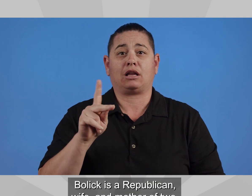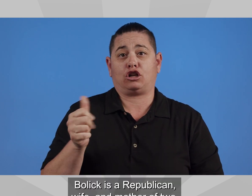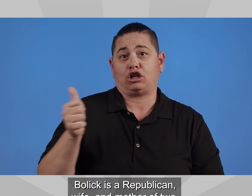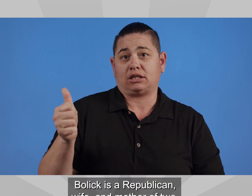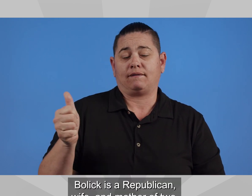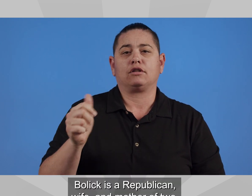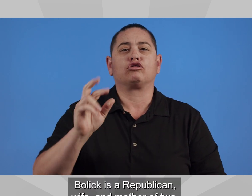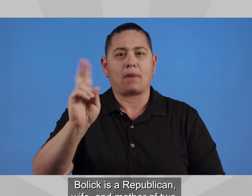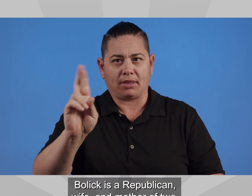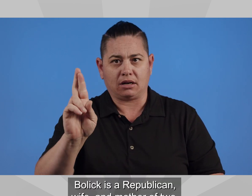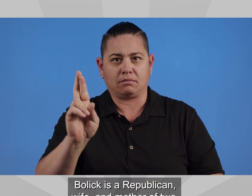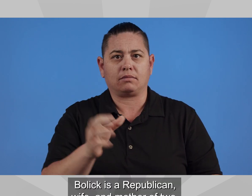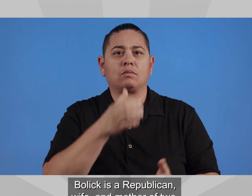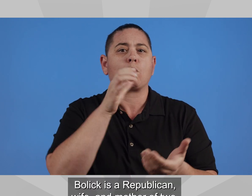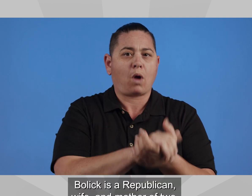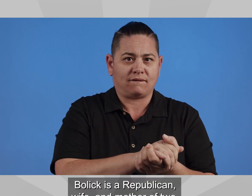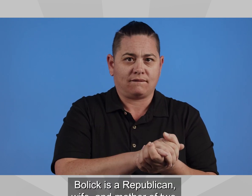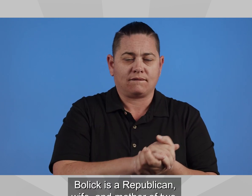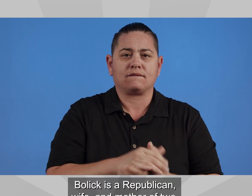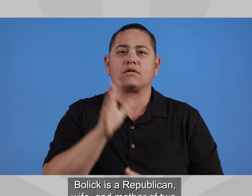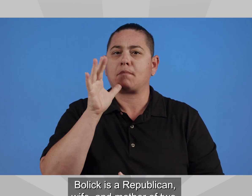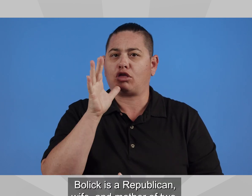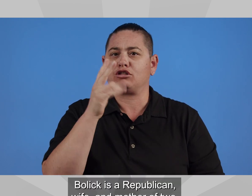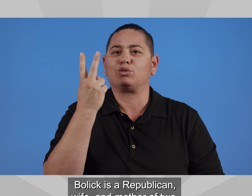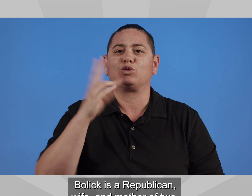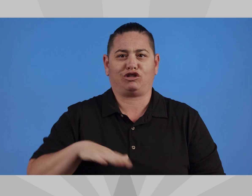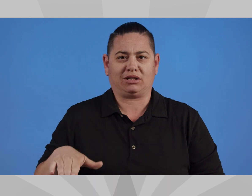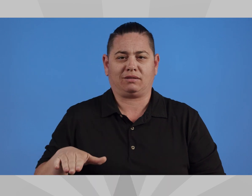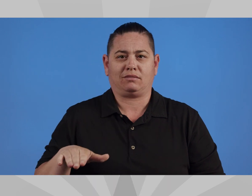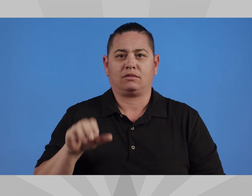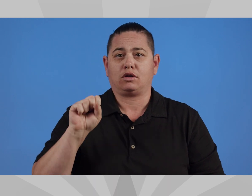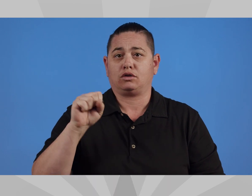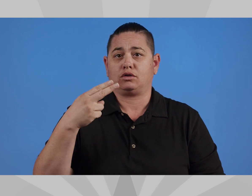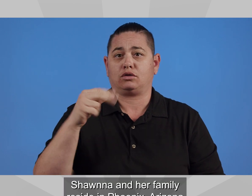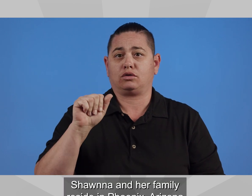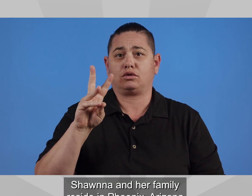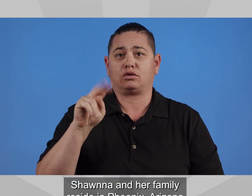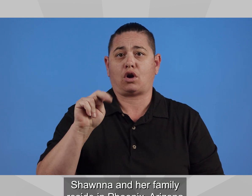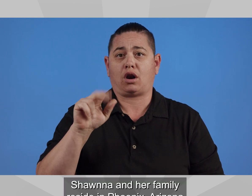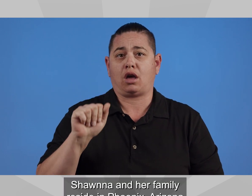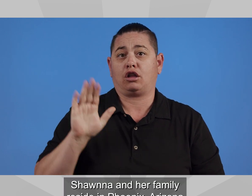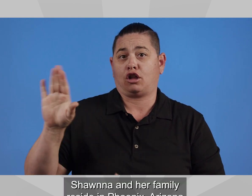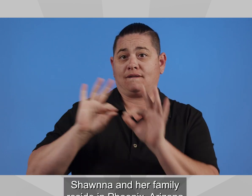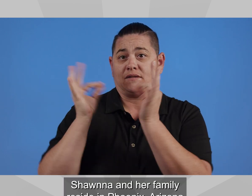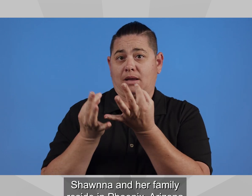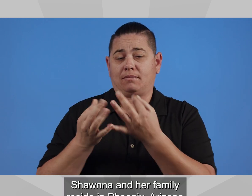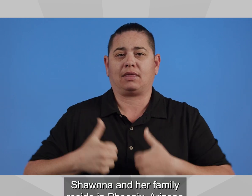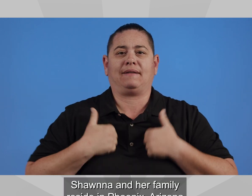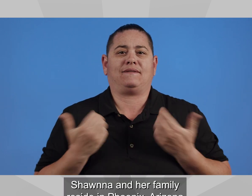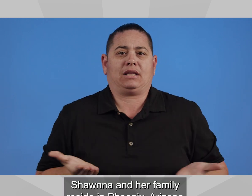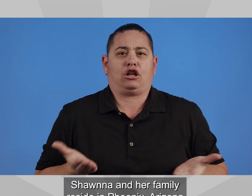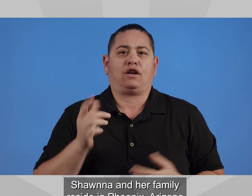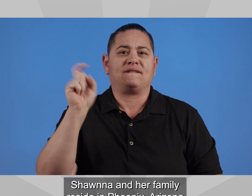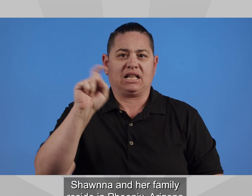Bullock is a Republican, wife, and mother of two. Shawna and her family reside in